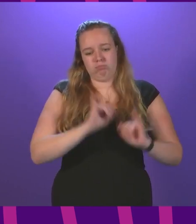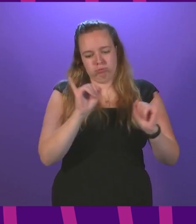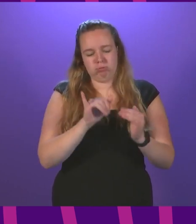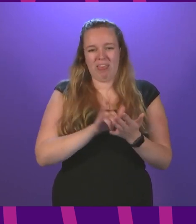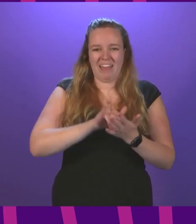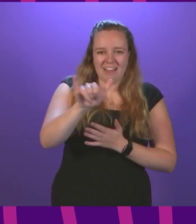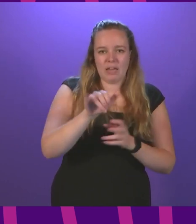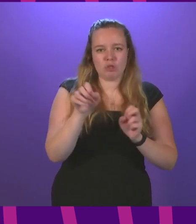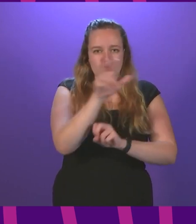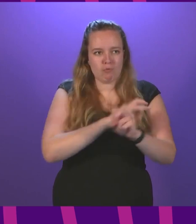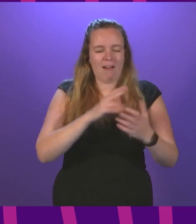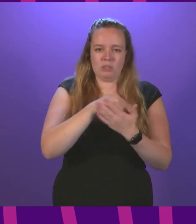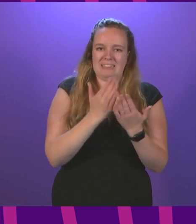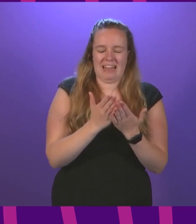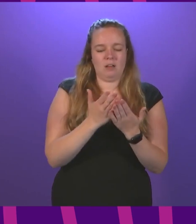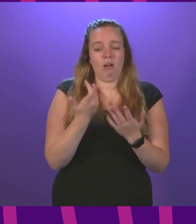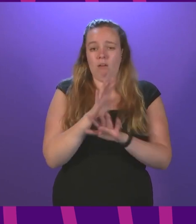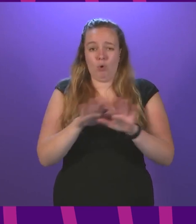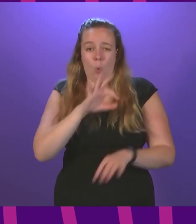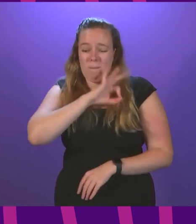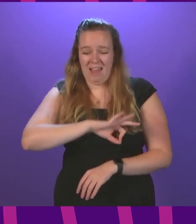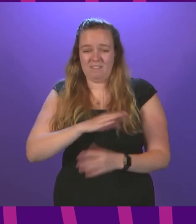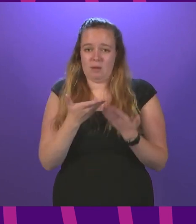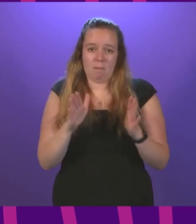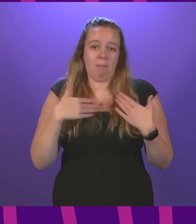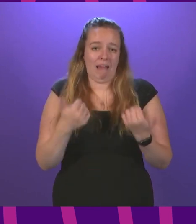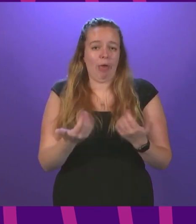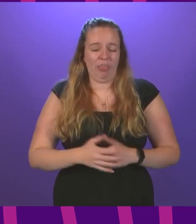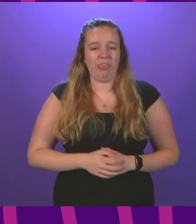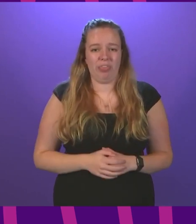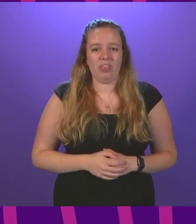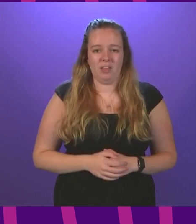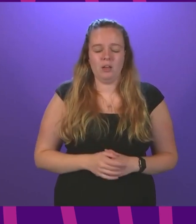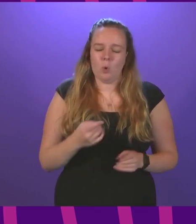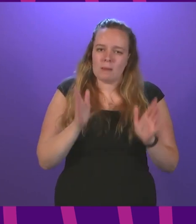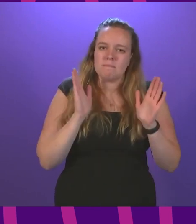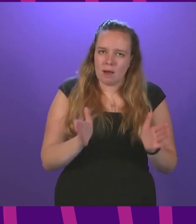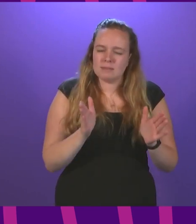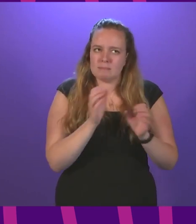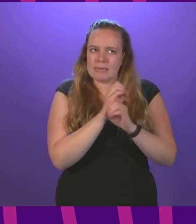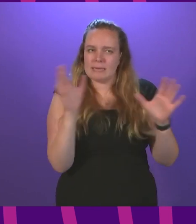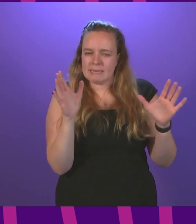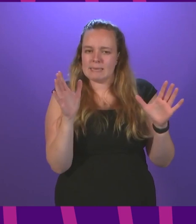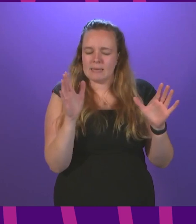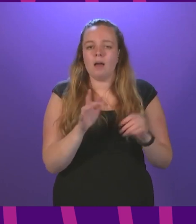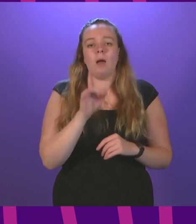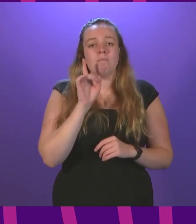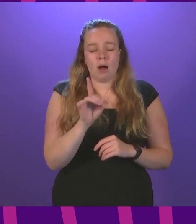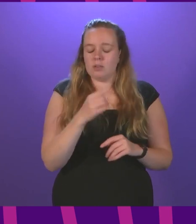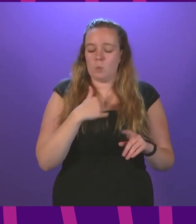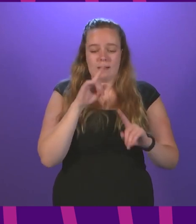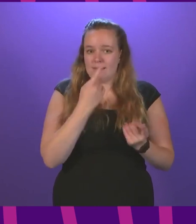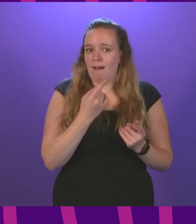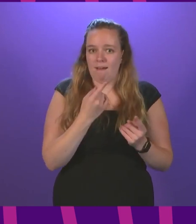and travel sector, but without any significant public health advantage. So we must be pragmatic. However, we will not be